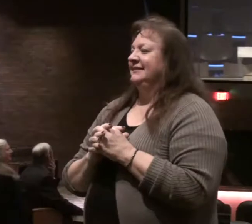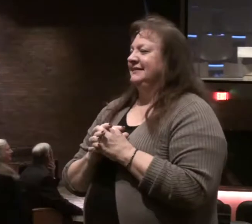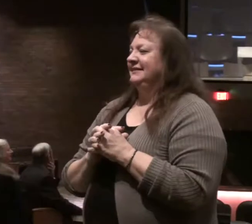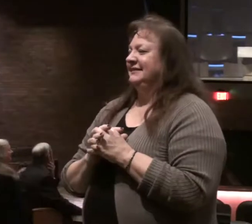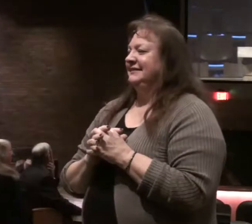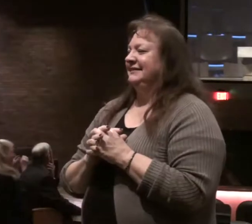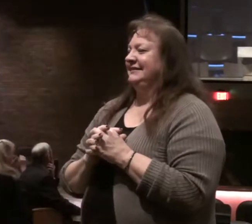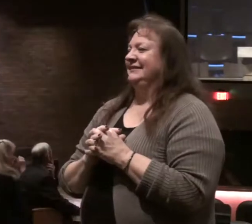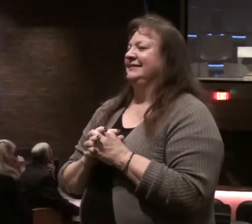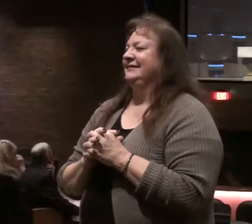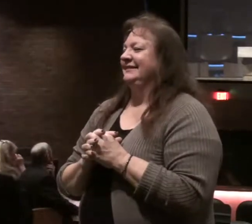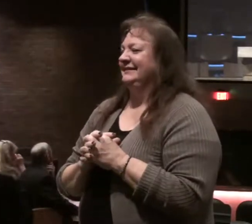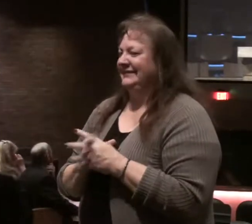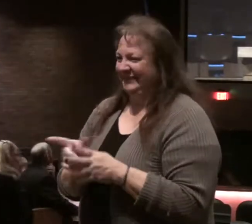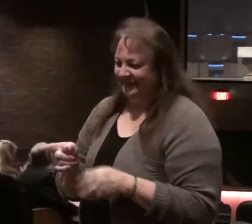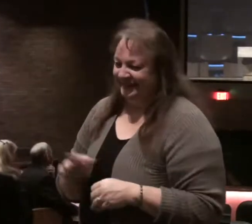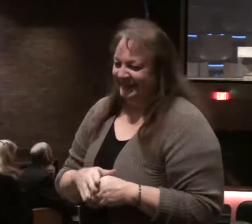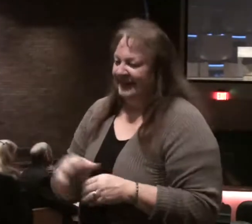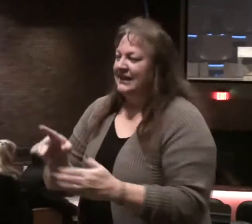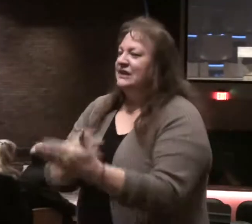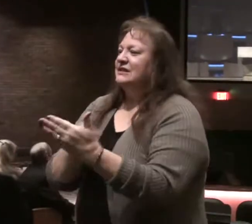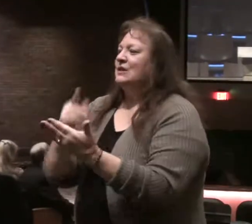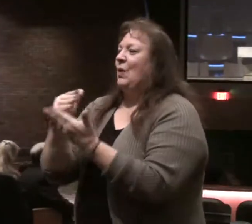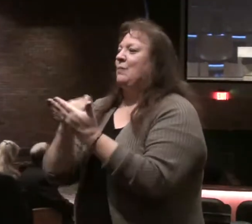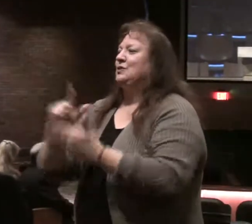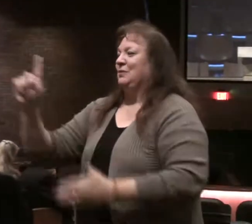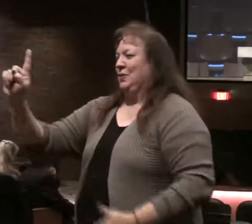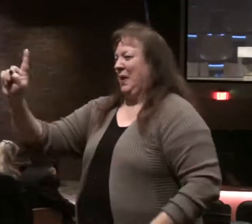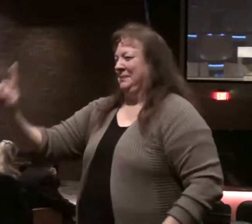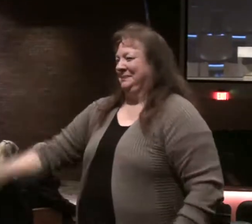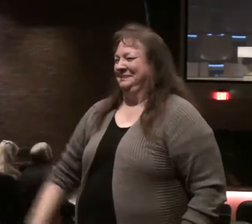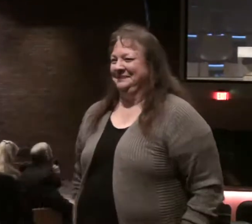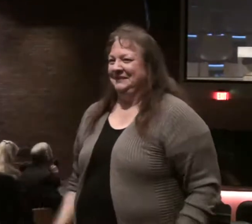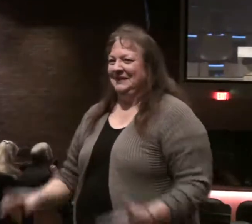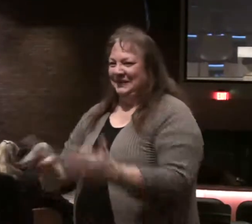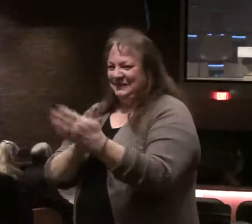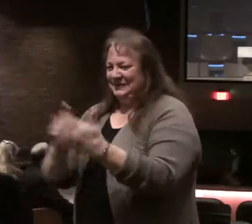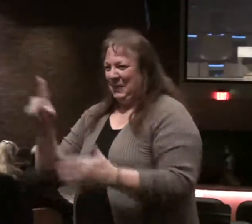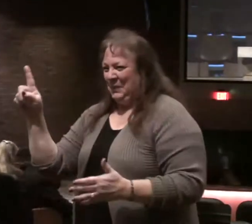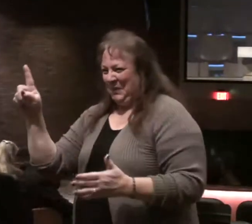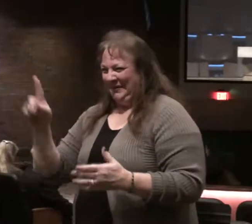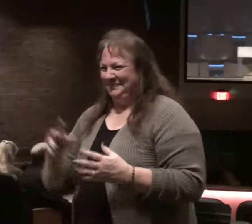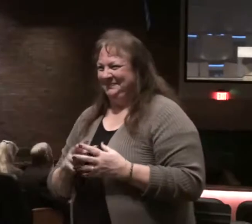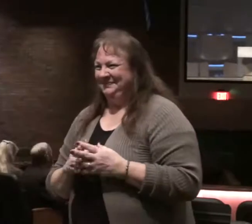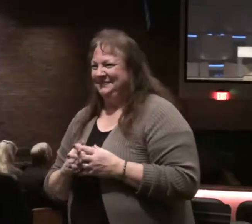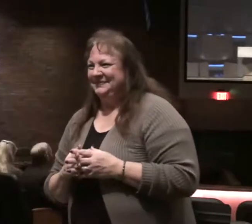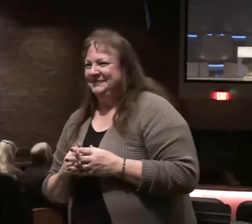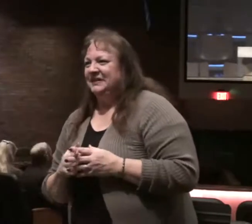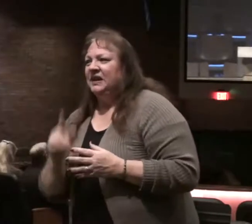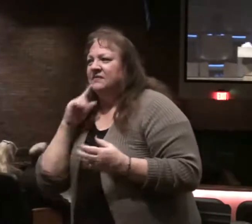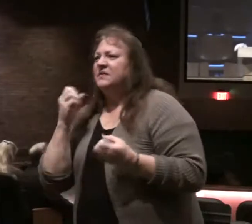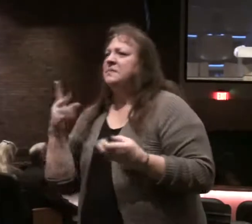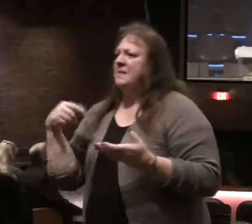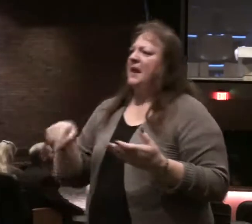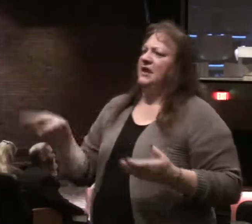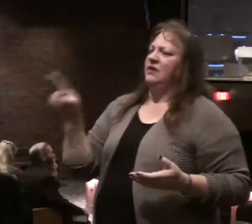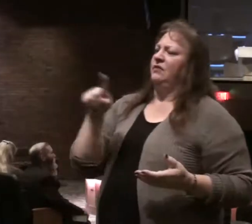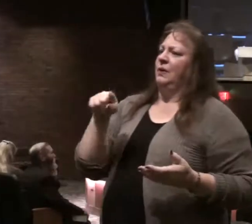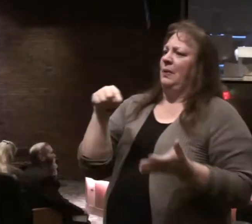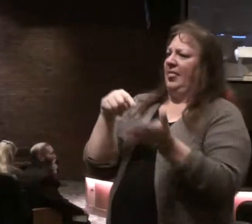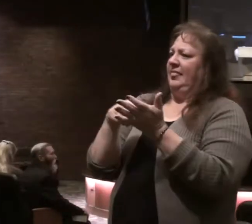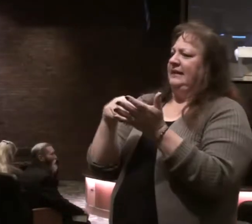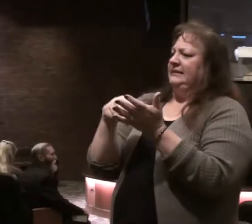I'd like to attract our attention this morning to Psalm chapter 1. Psalm 1. And for many of you, this will be